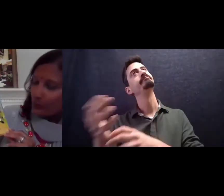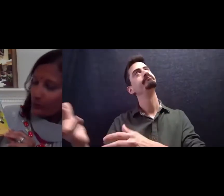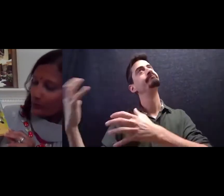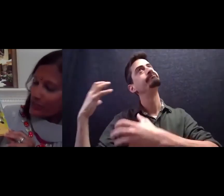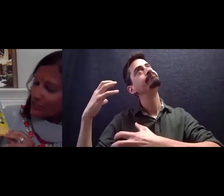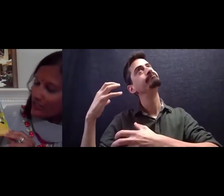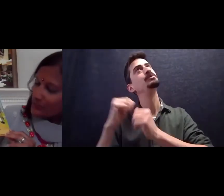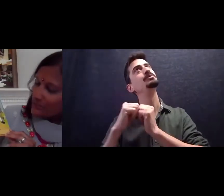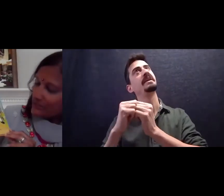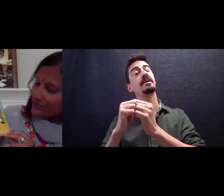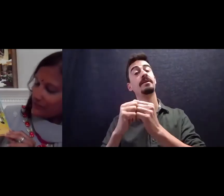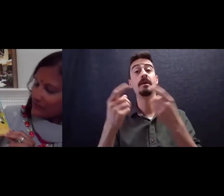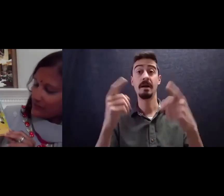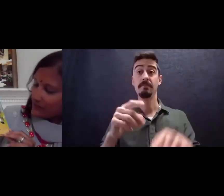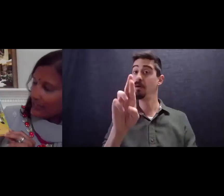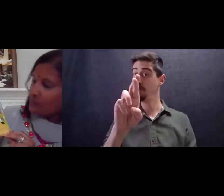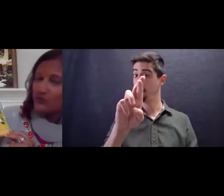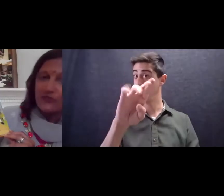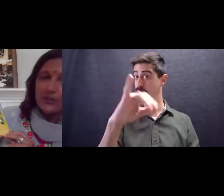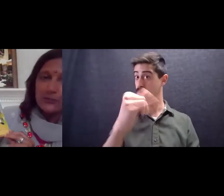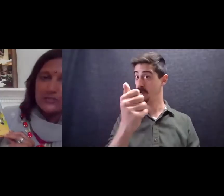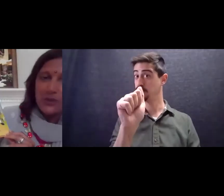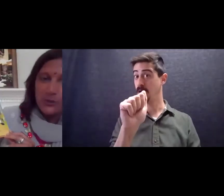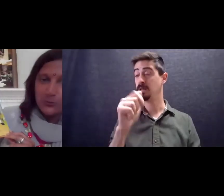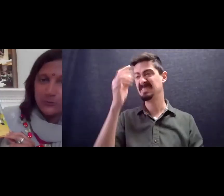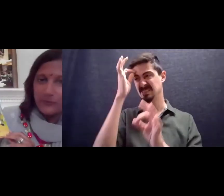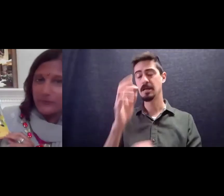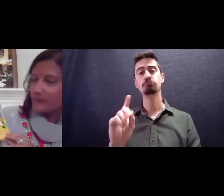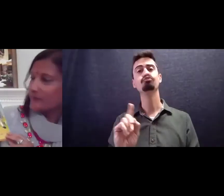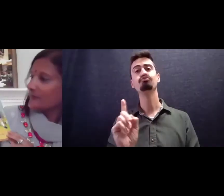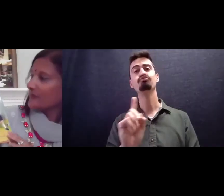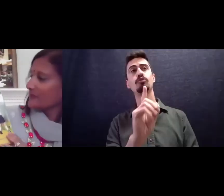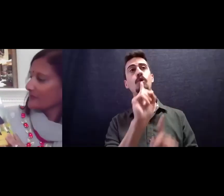when Raja got up to leave the camel followed him home